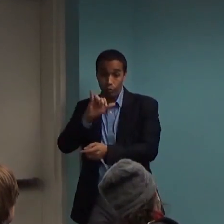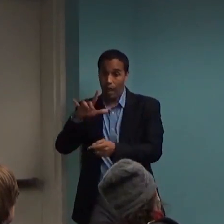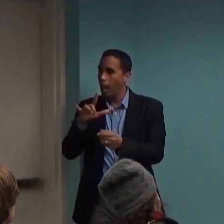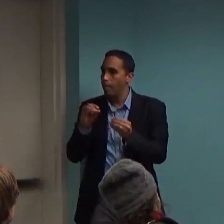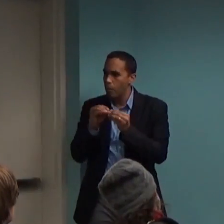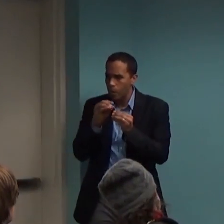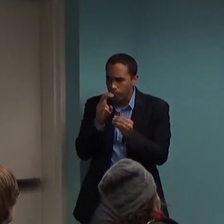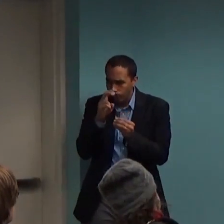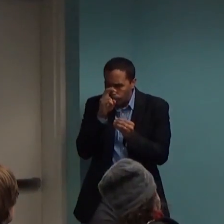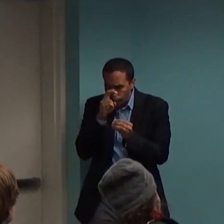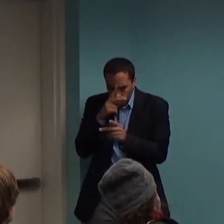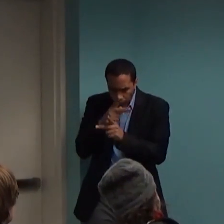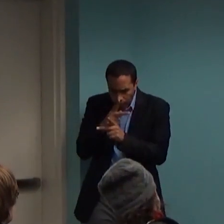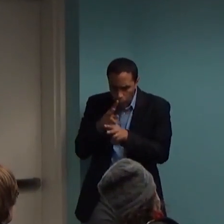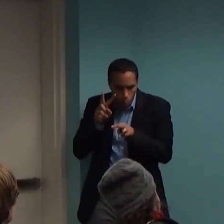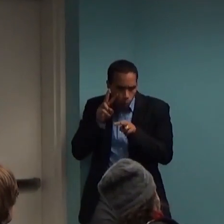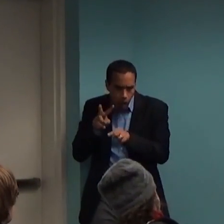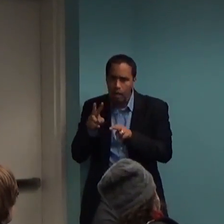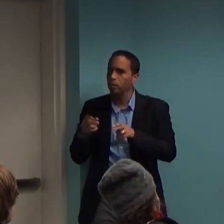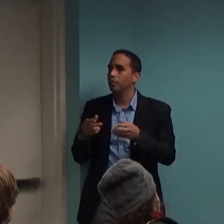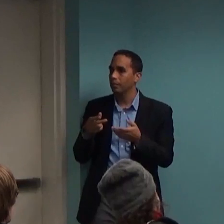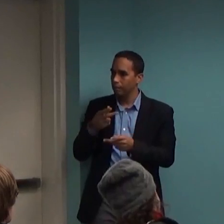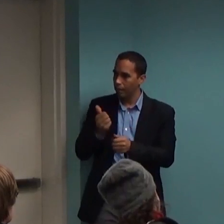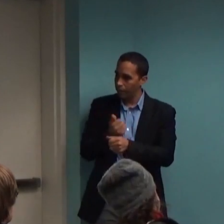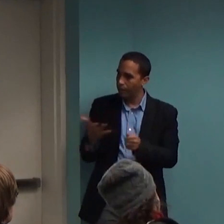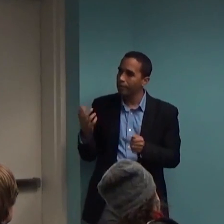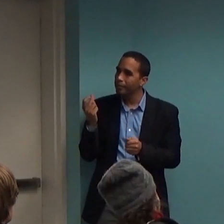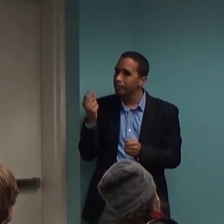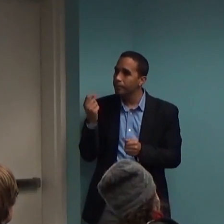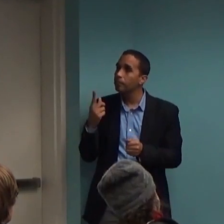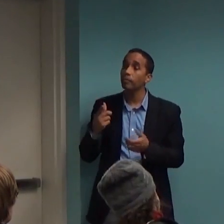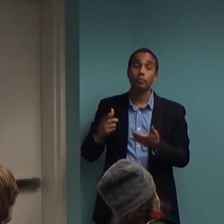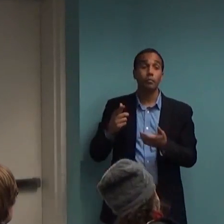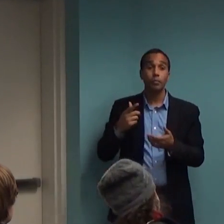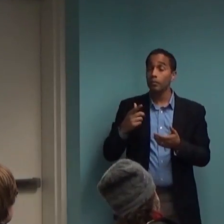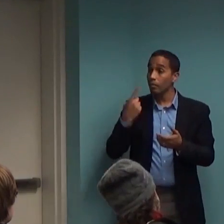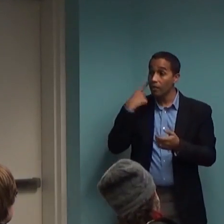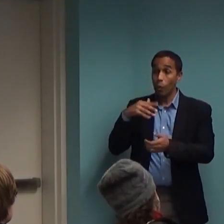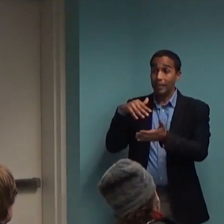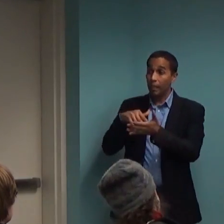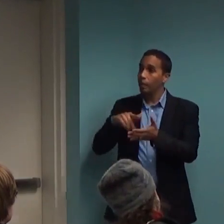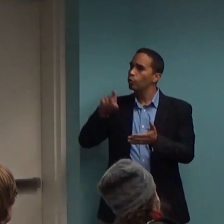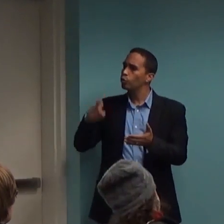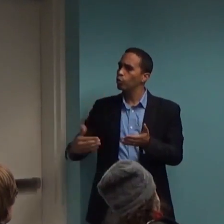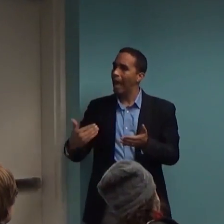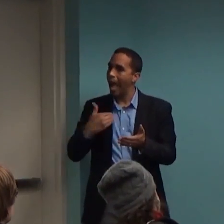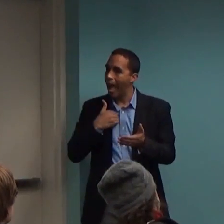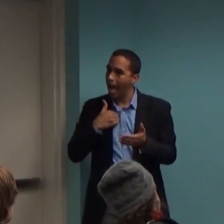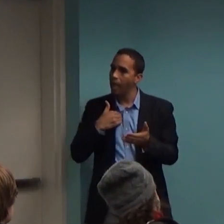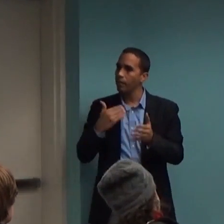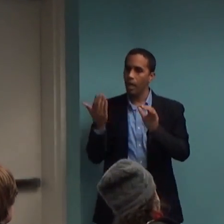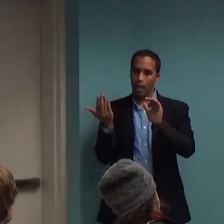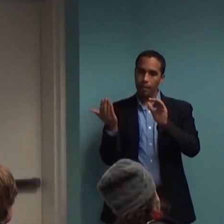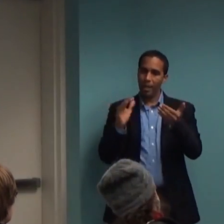additional comparison condition where there is the additional placebo-level contact with psychiatry